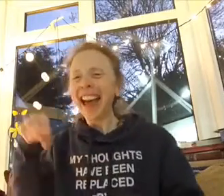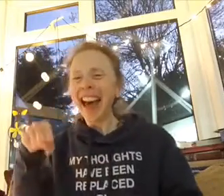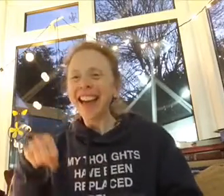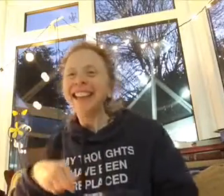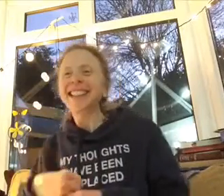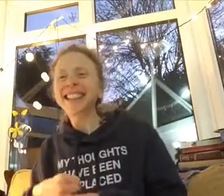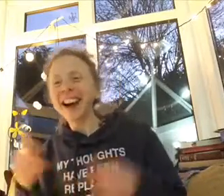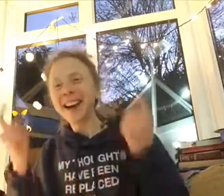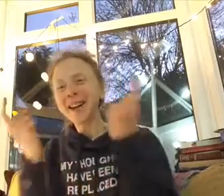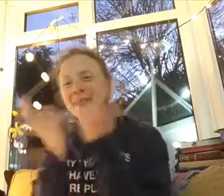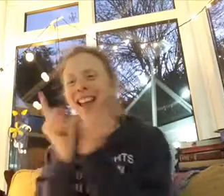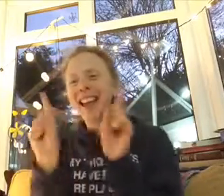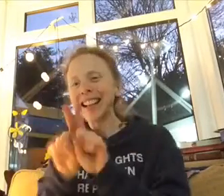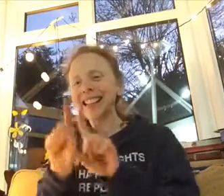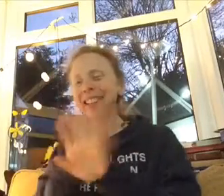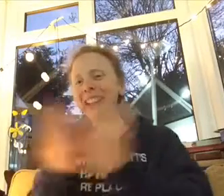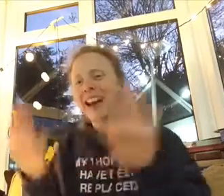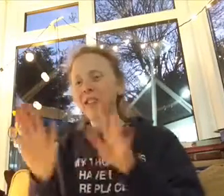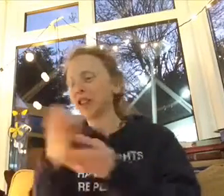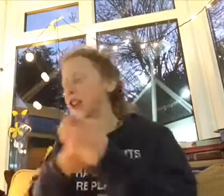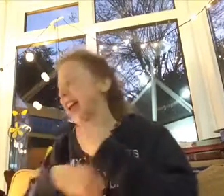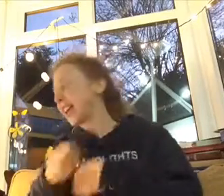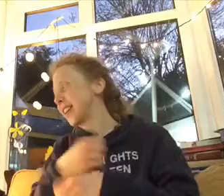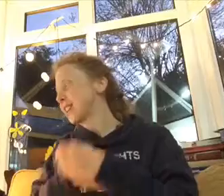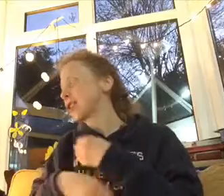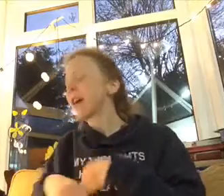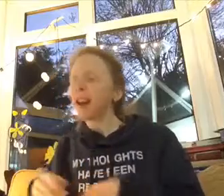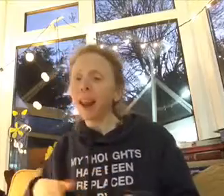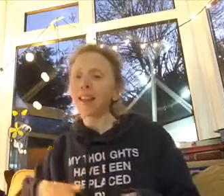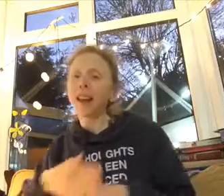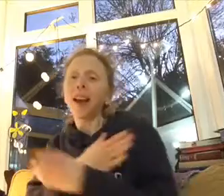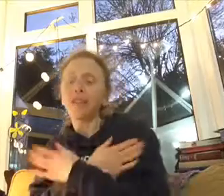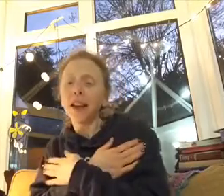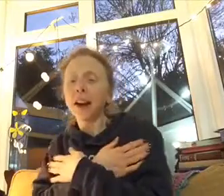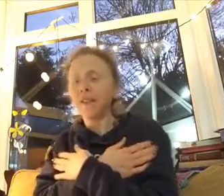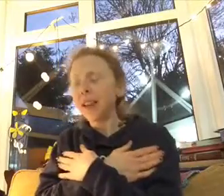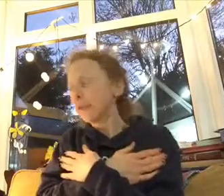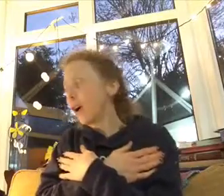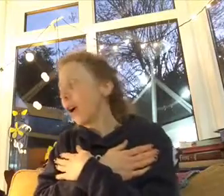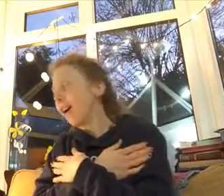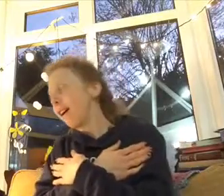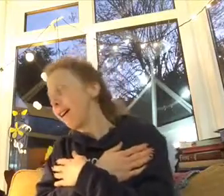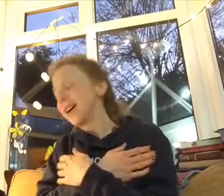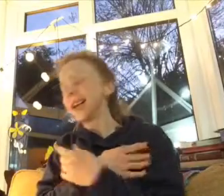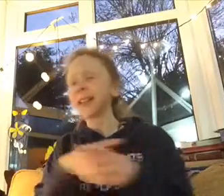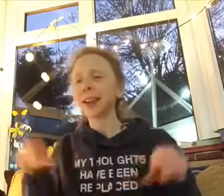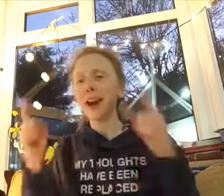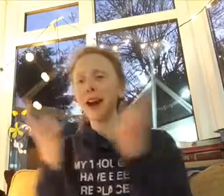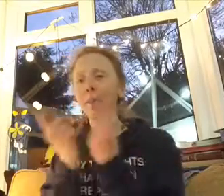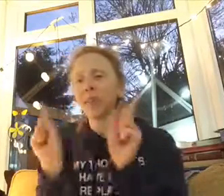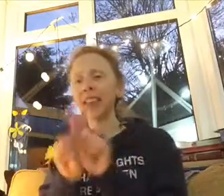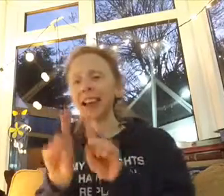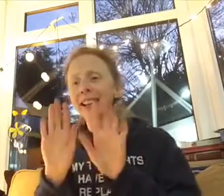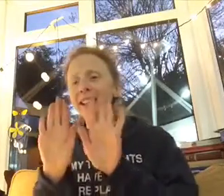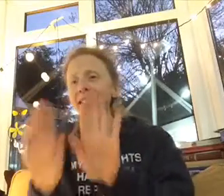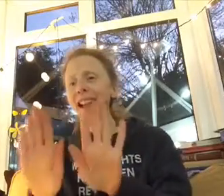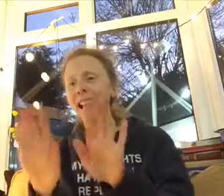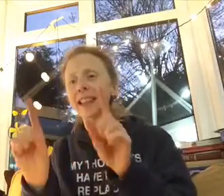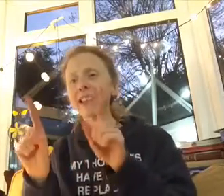yeah some things never change like the love that I feel for her some things stay the